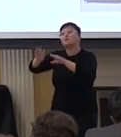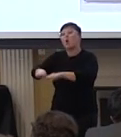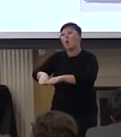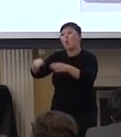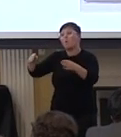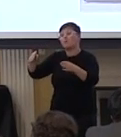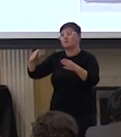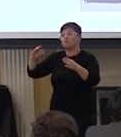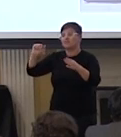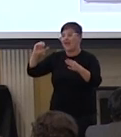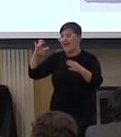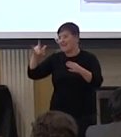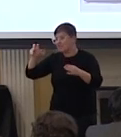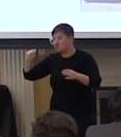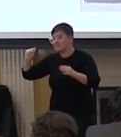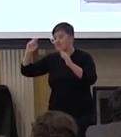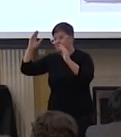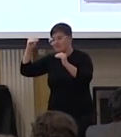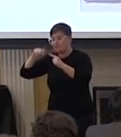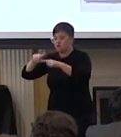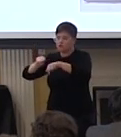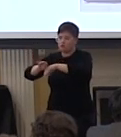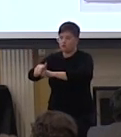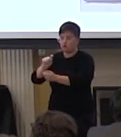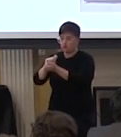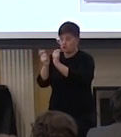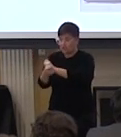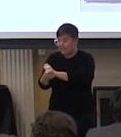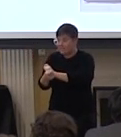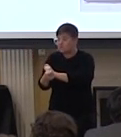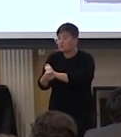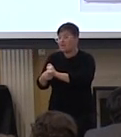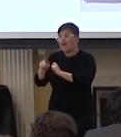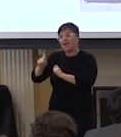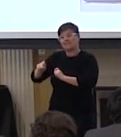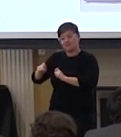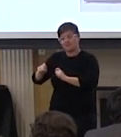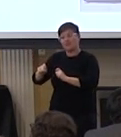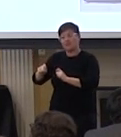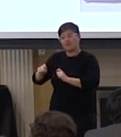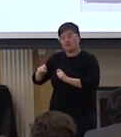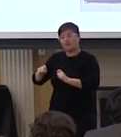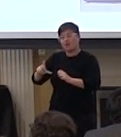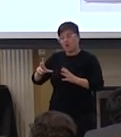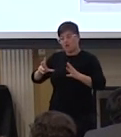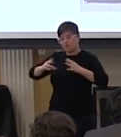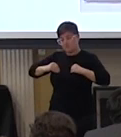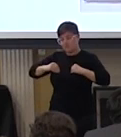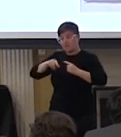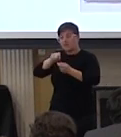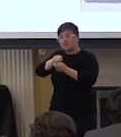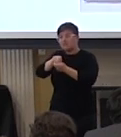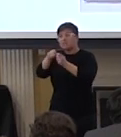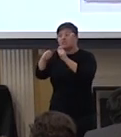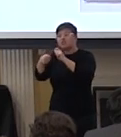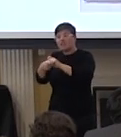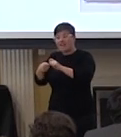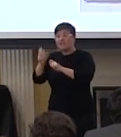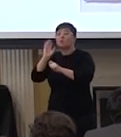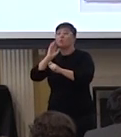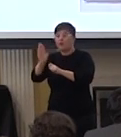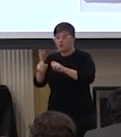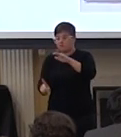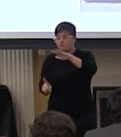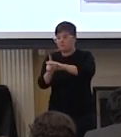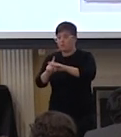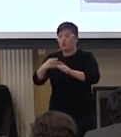to change it uh me coming from design has to be with the acceptance that the change is going to bring good and bad